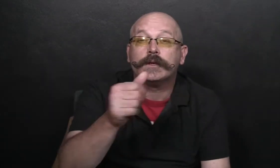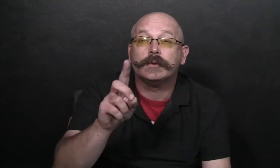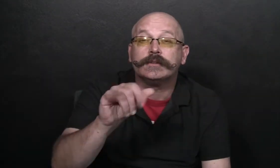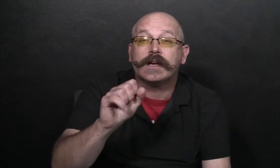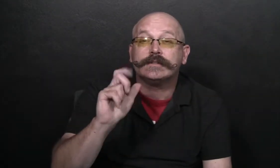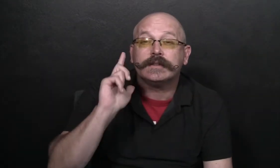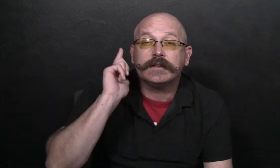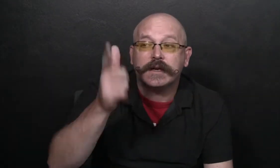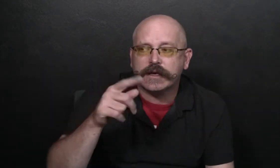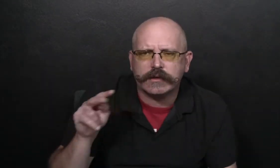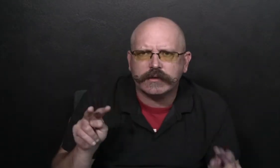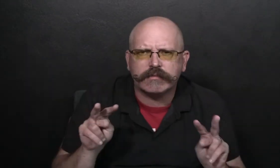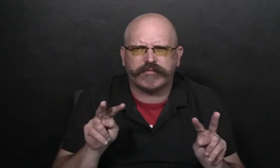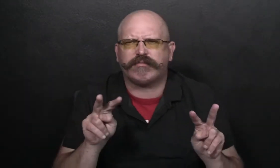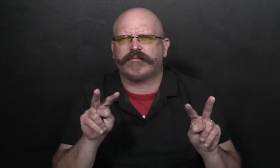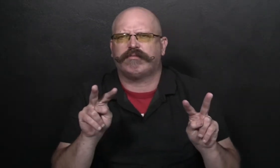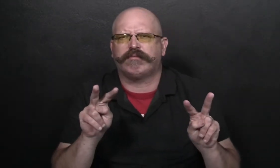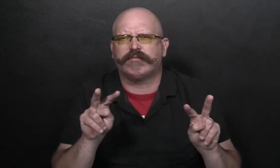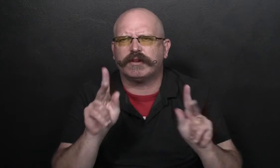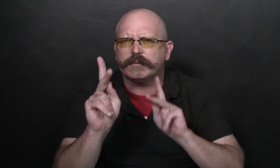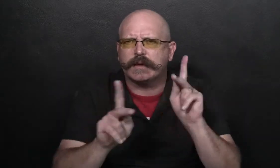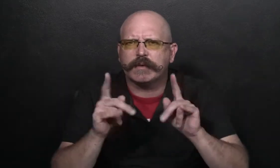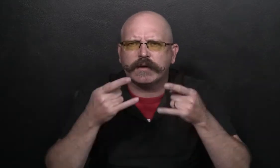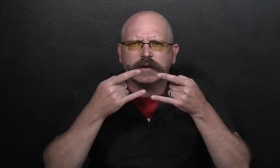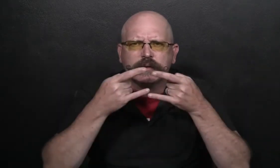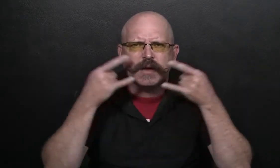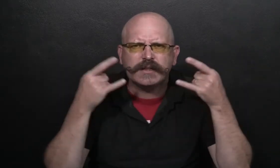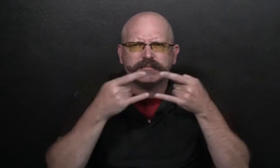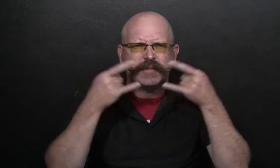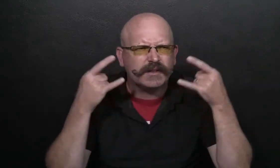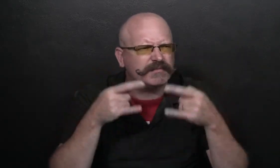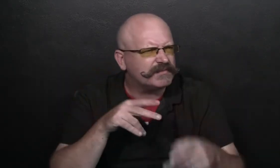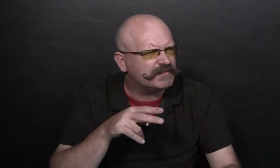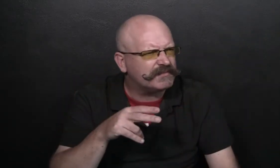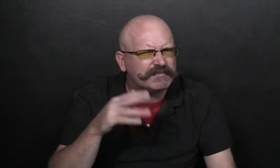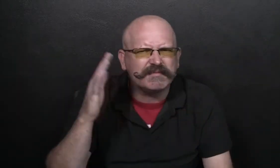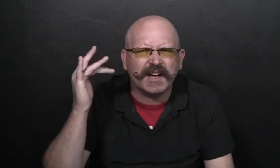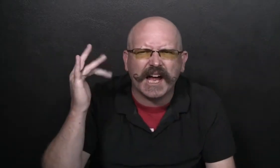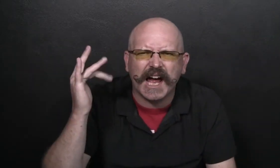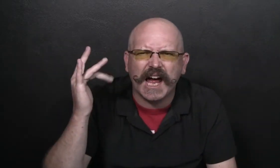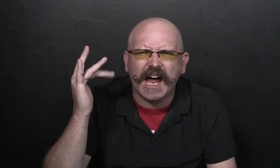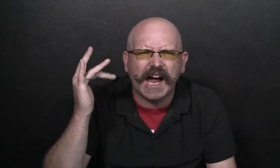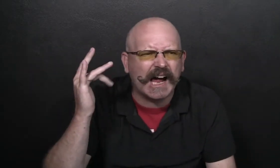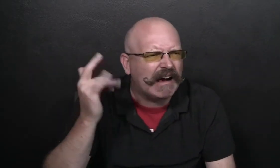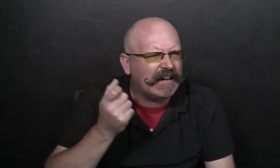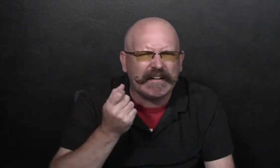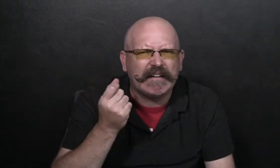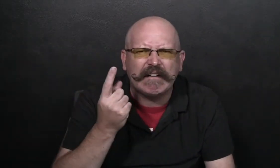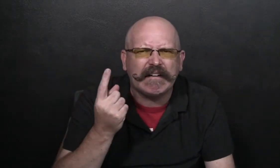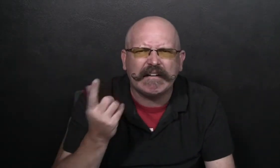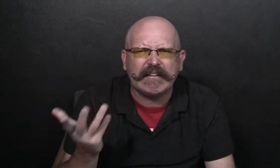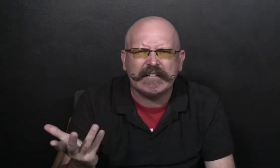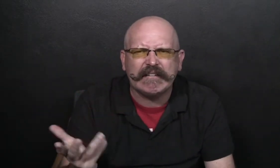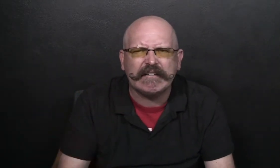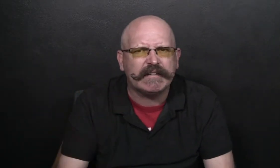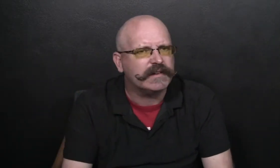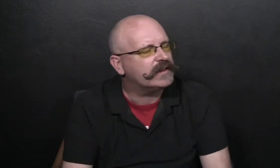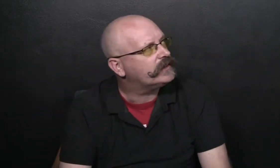A few days later, they saw people wearing masks on their faces. They didn't understand why.